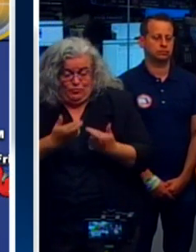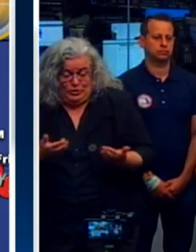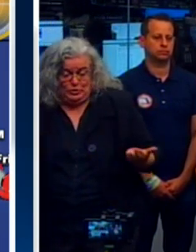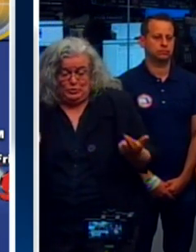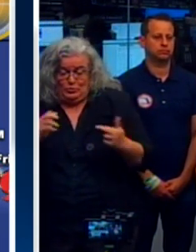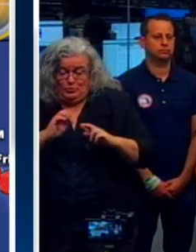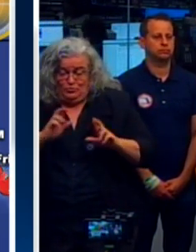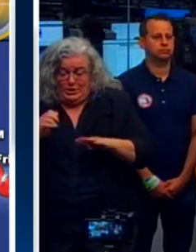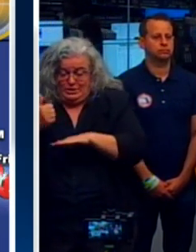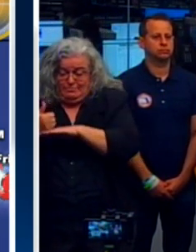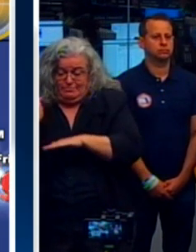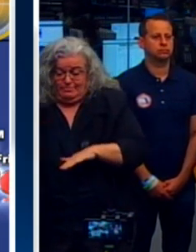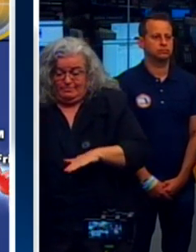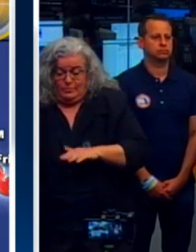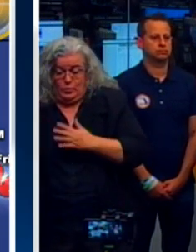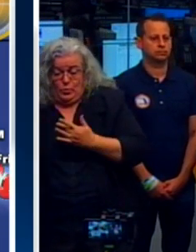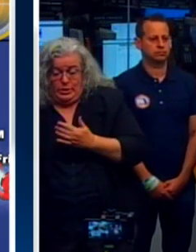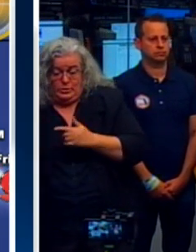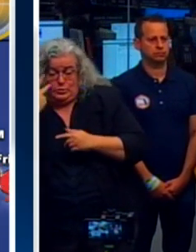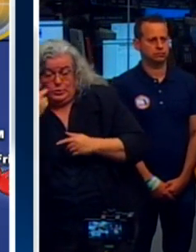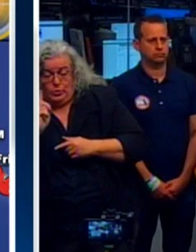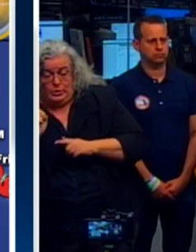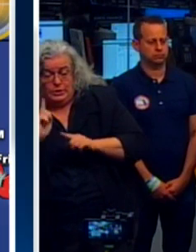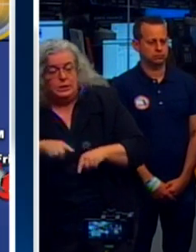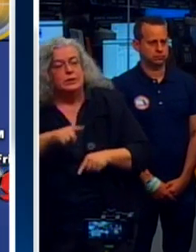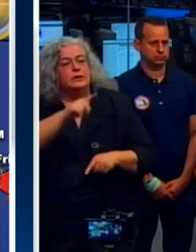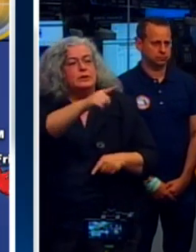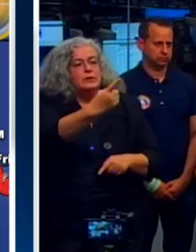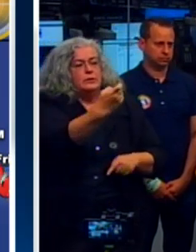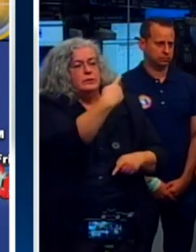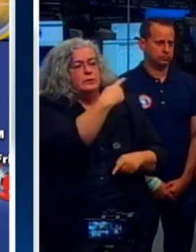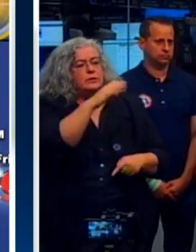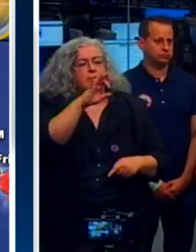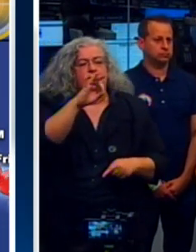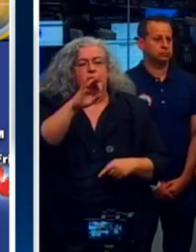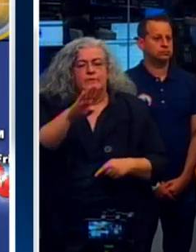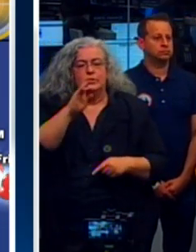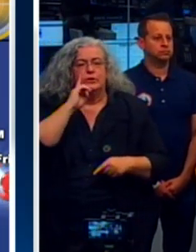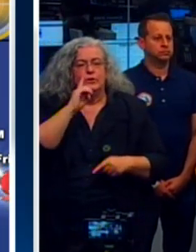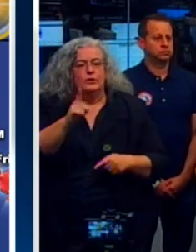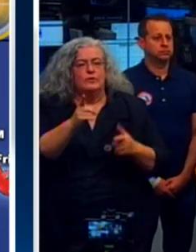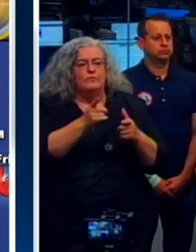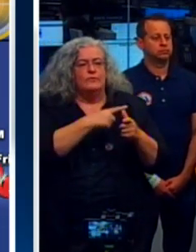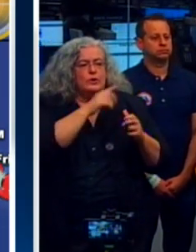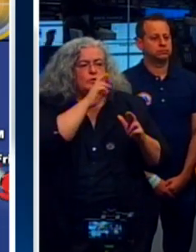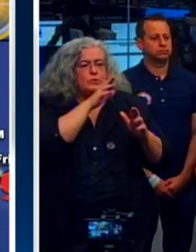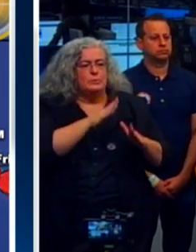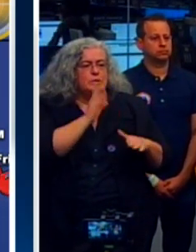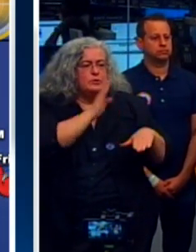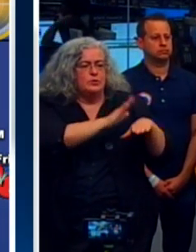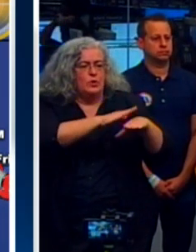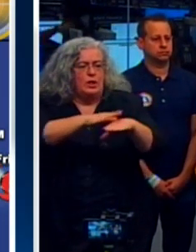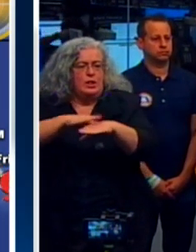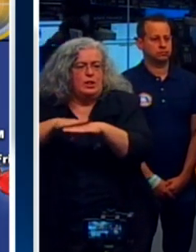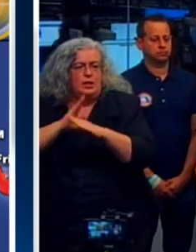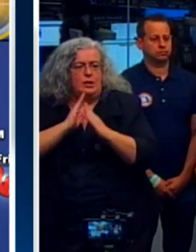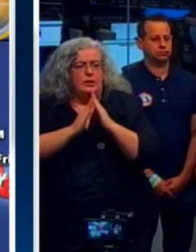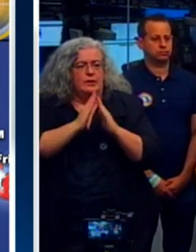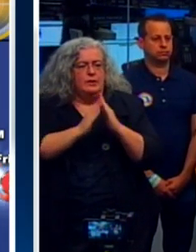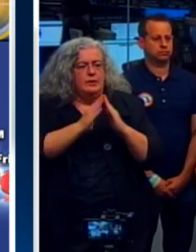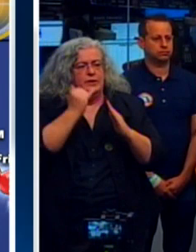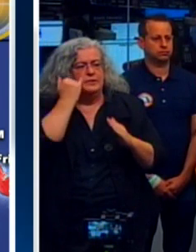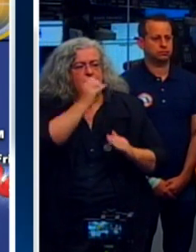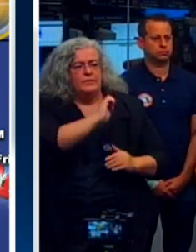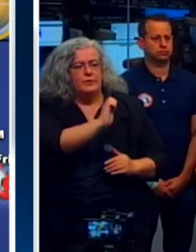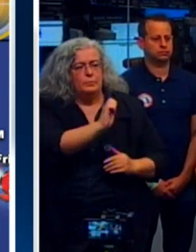that that's a responsible thing to do. Governor, Facebook has started a new tool for first responders to alert communities in case of emergency.